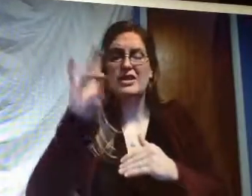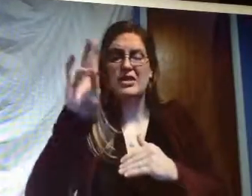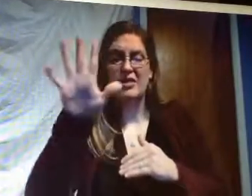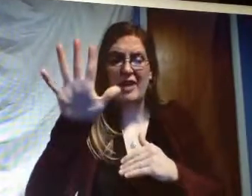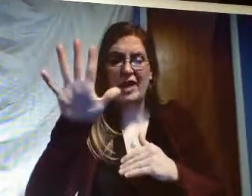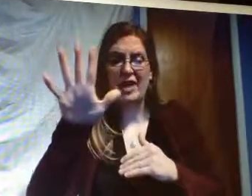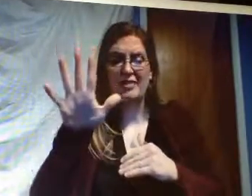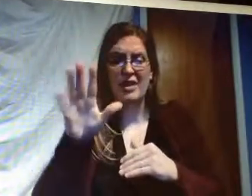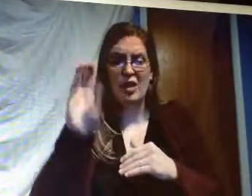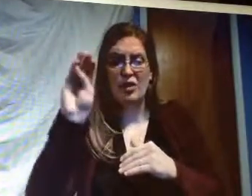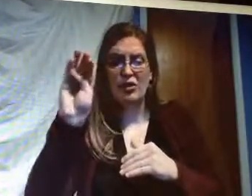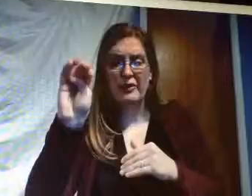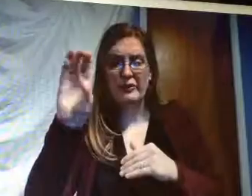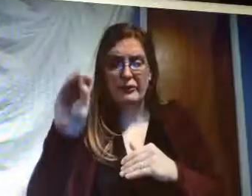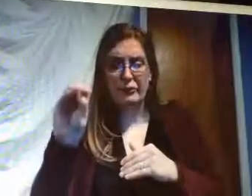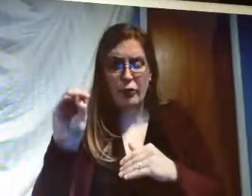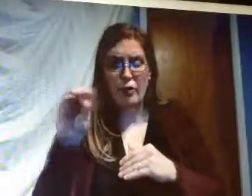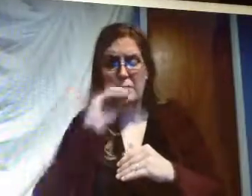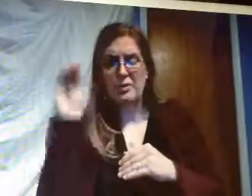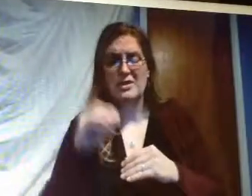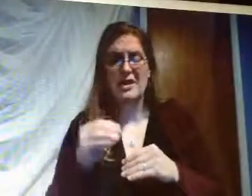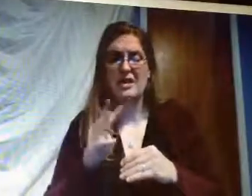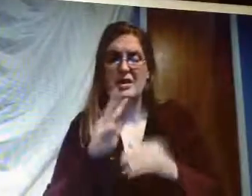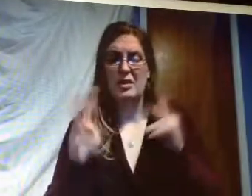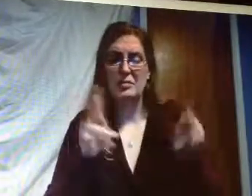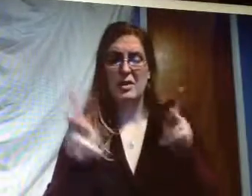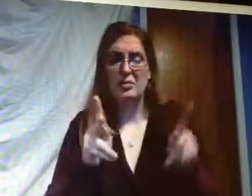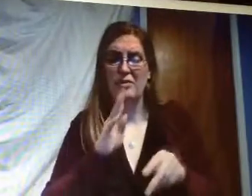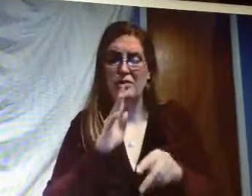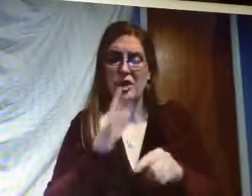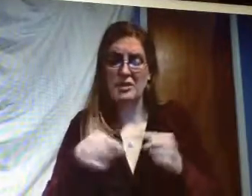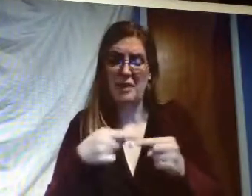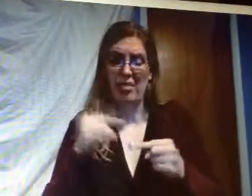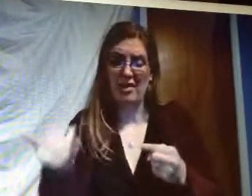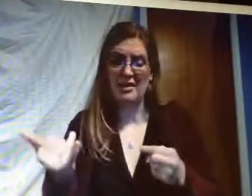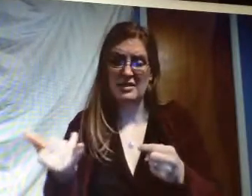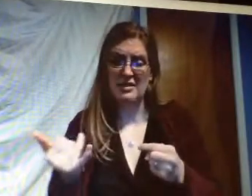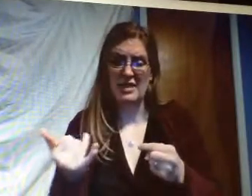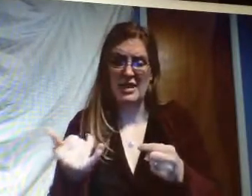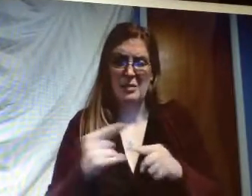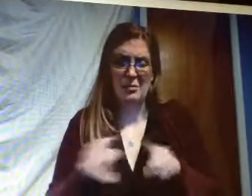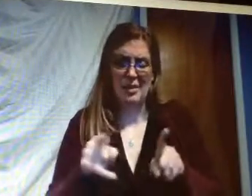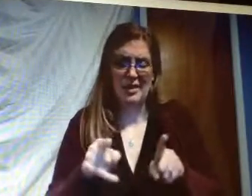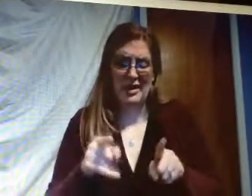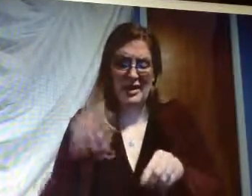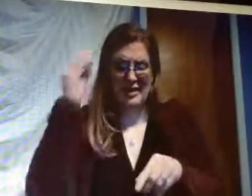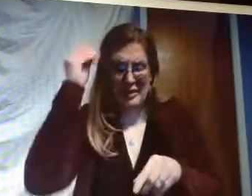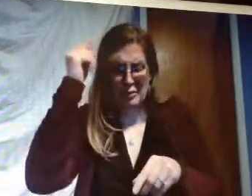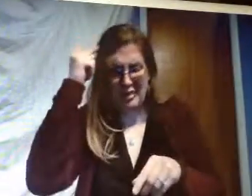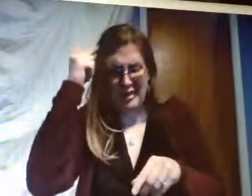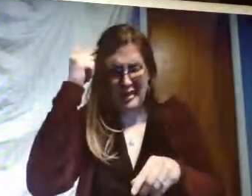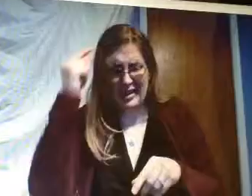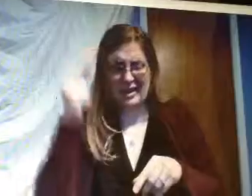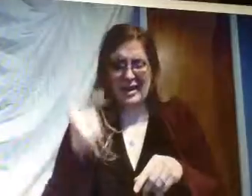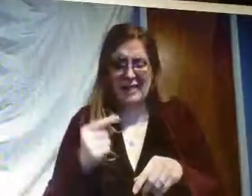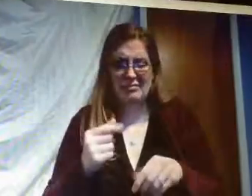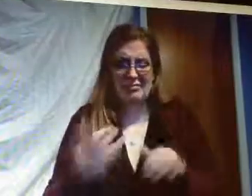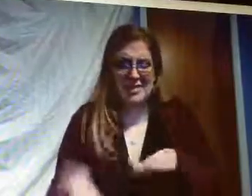are older than 75 about 40% other people talk about this they don't think about